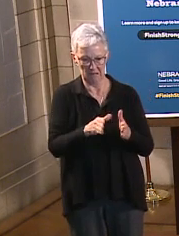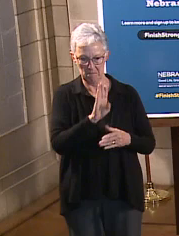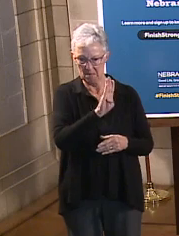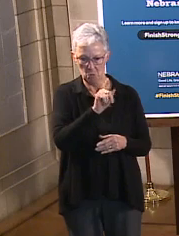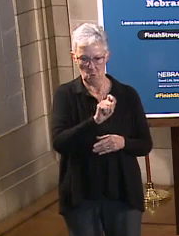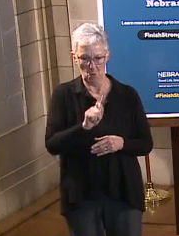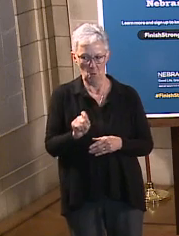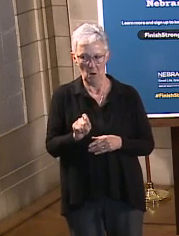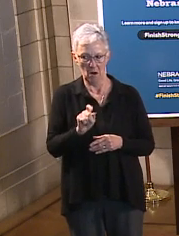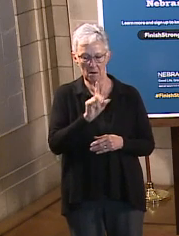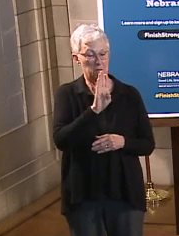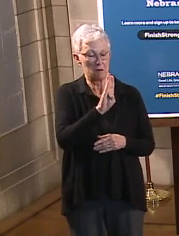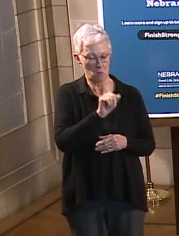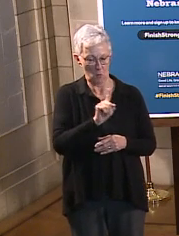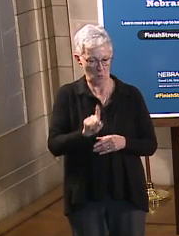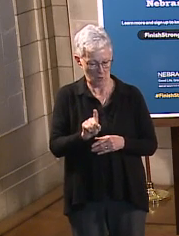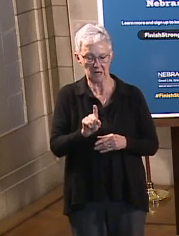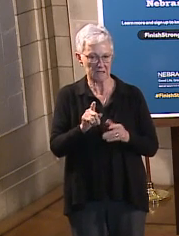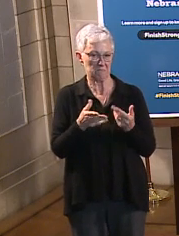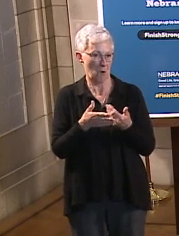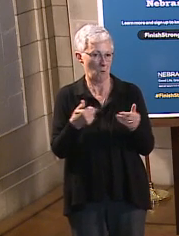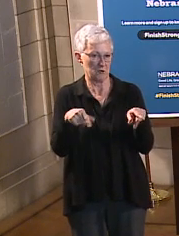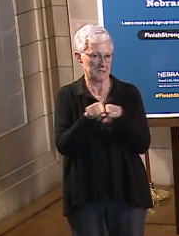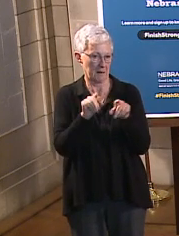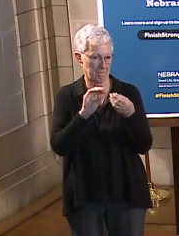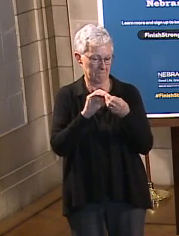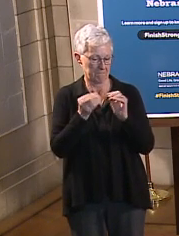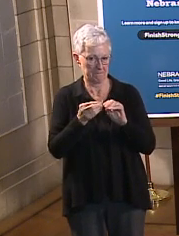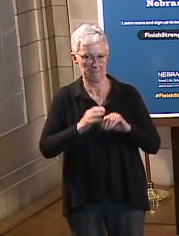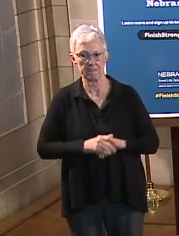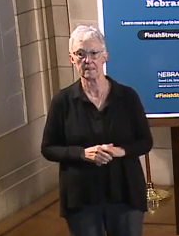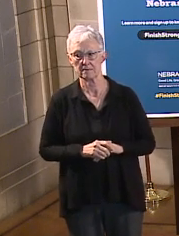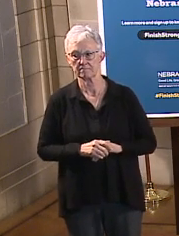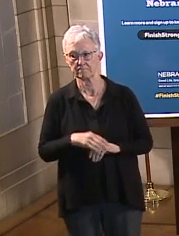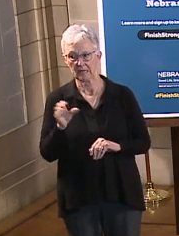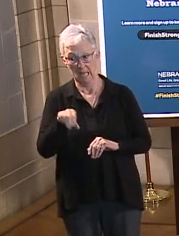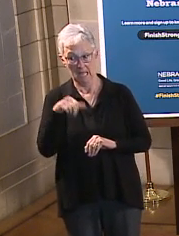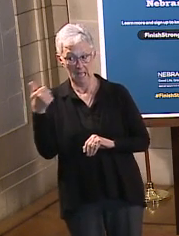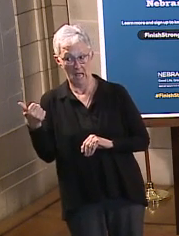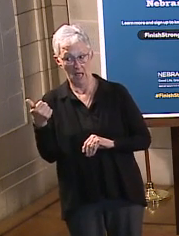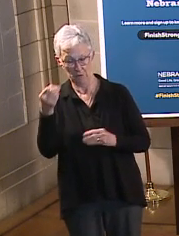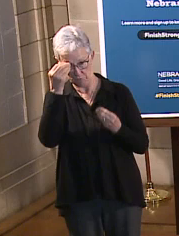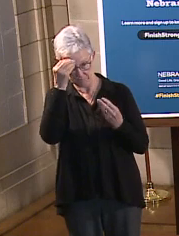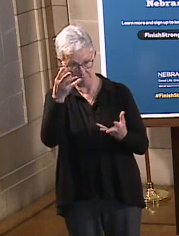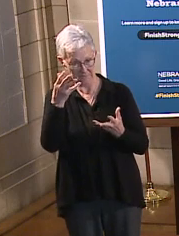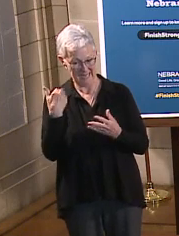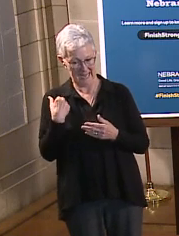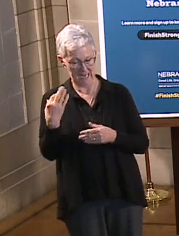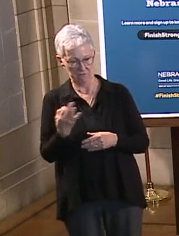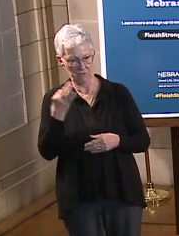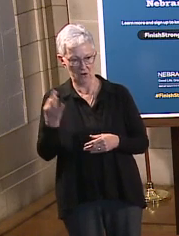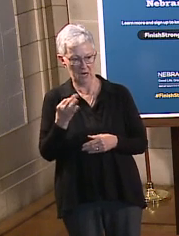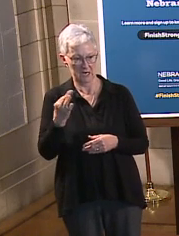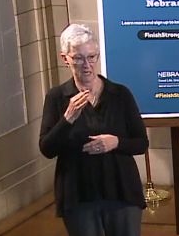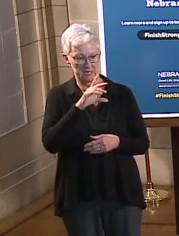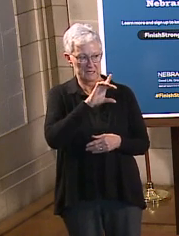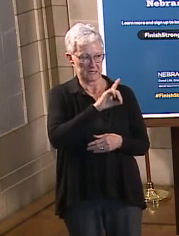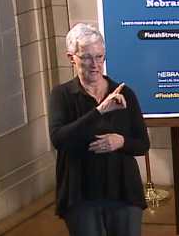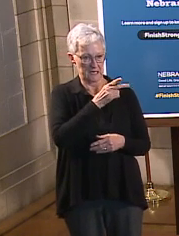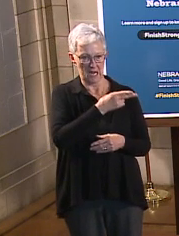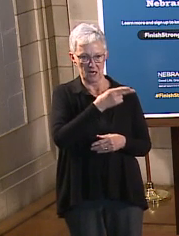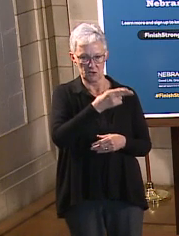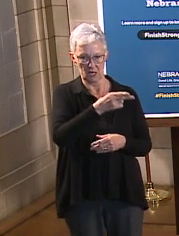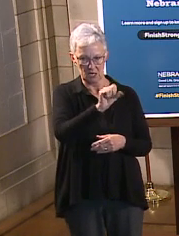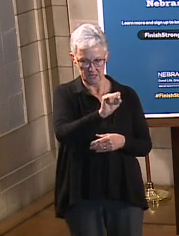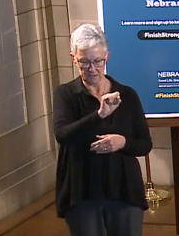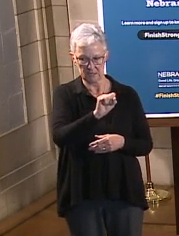Additionally, regarding significant medical events reported on Friday, so DHHS and Douglas County Health Departments were made